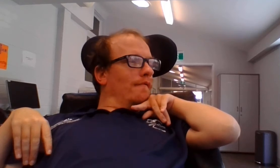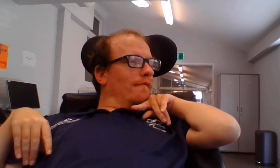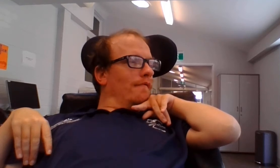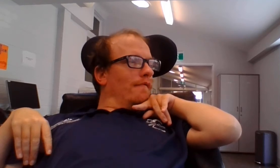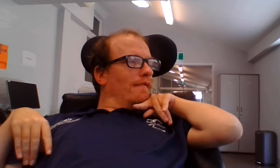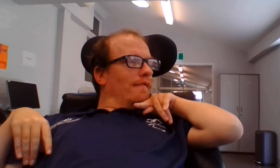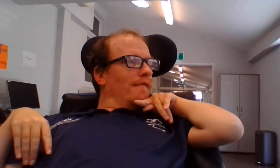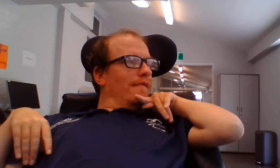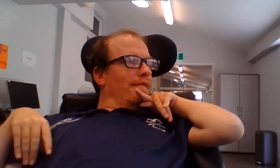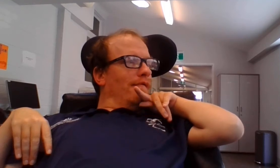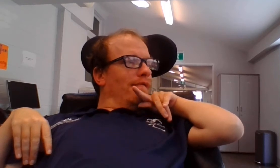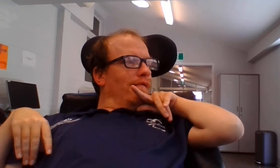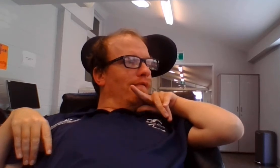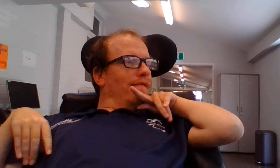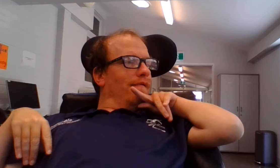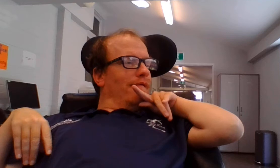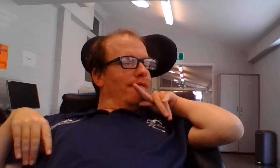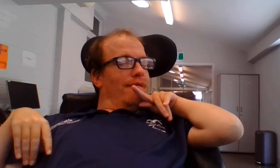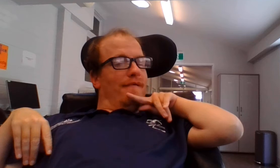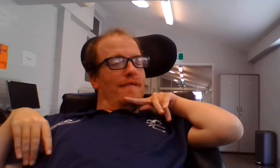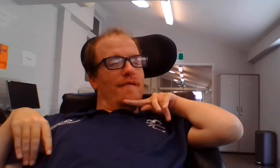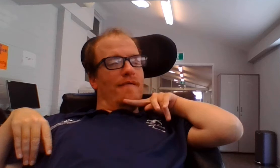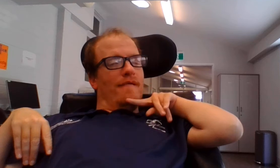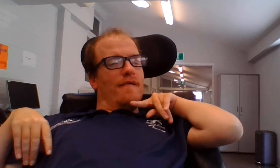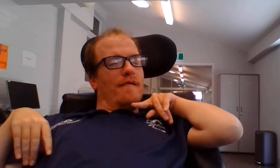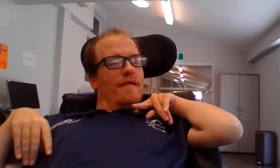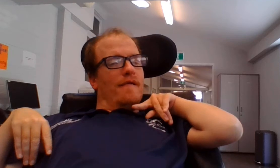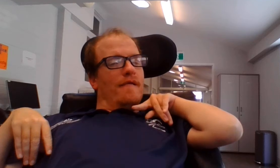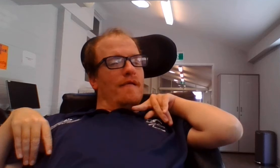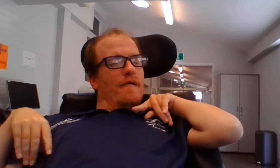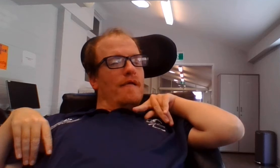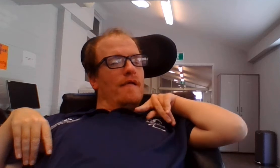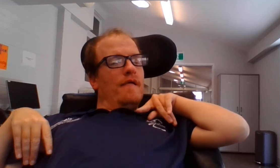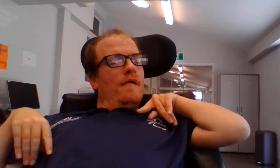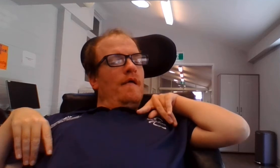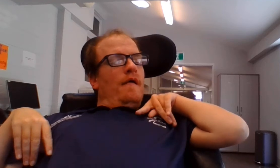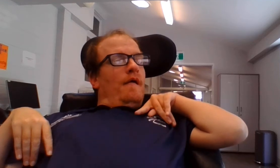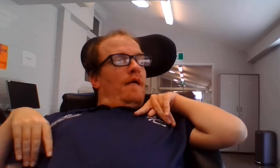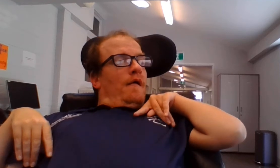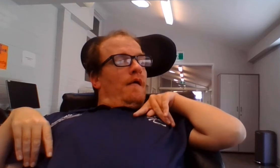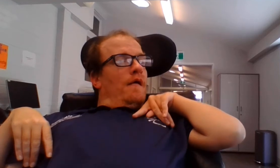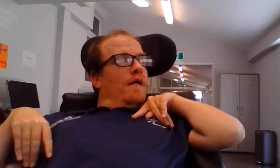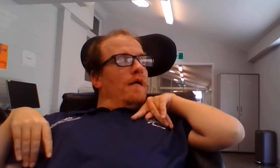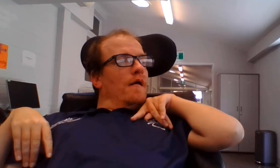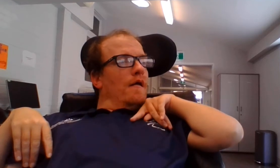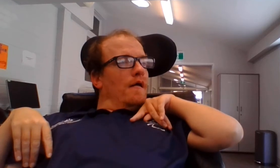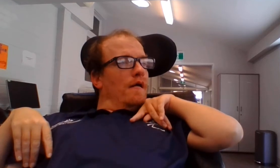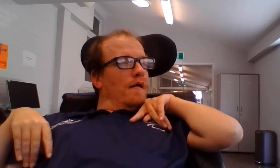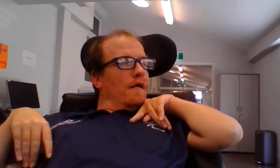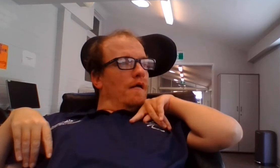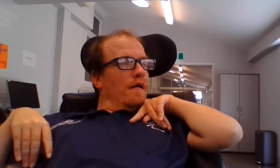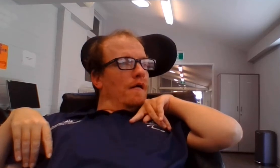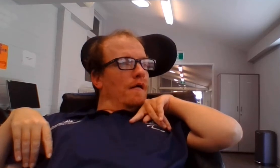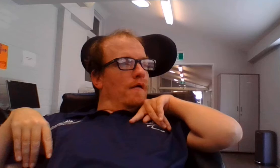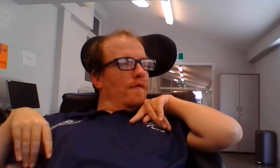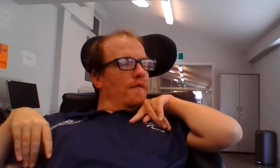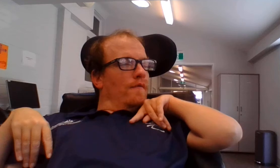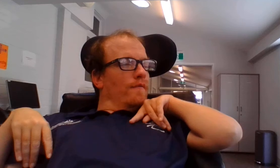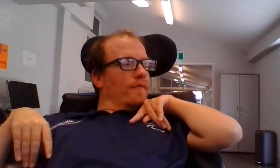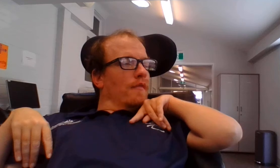Thanks, Barry. lost my words for a second there. What a fun few topics, but also some really important topics that we've spoken about today.